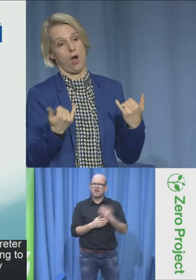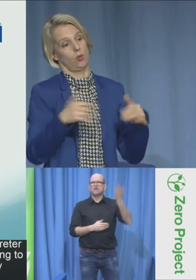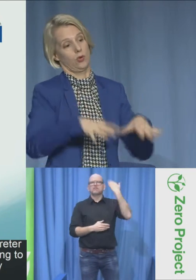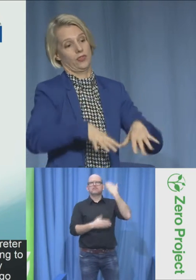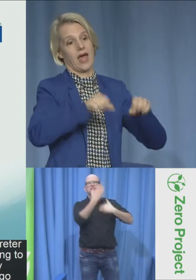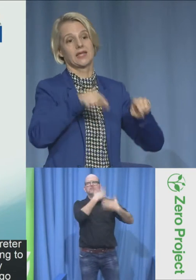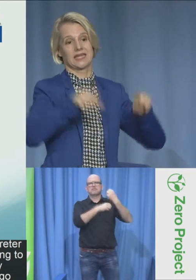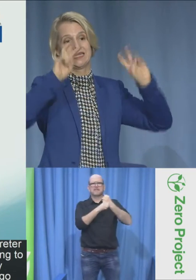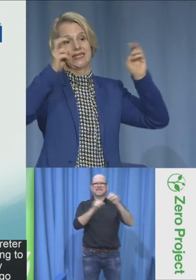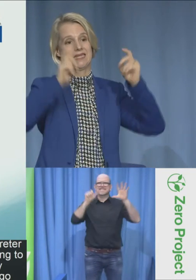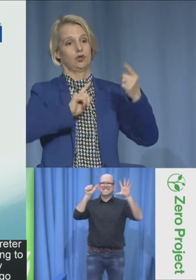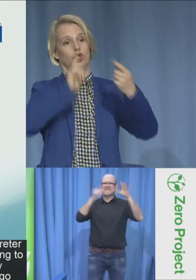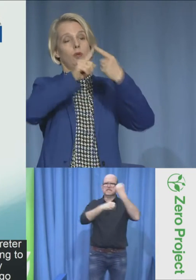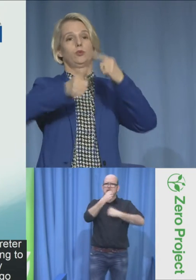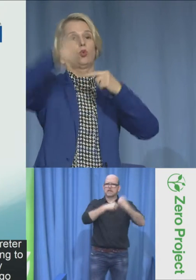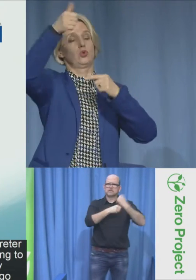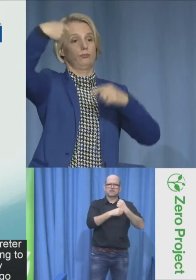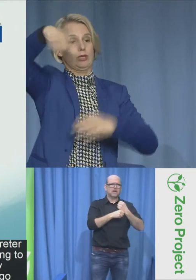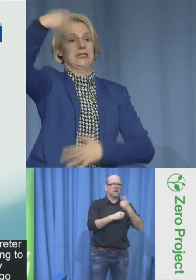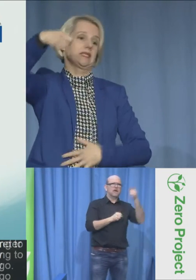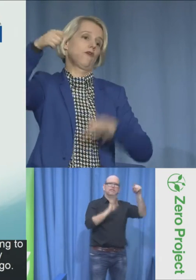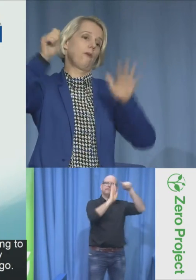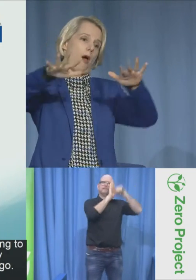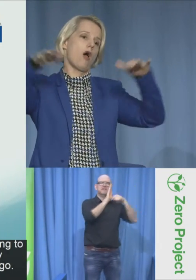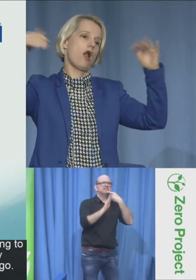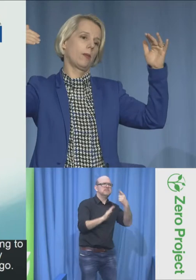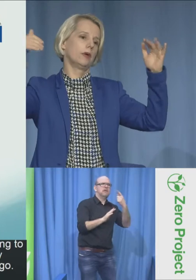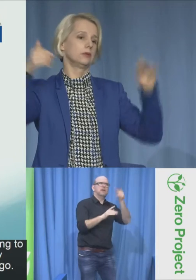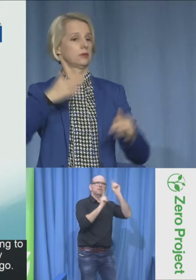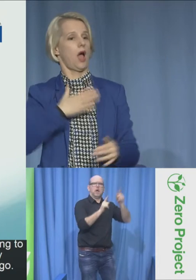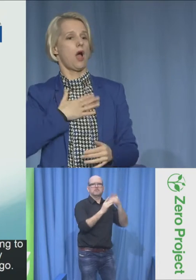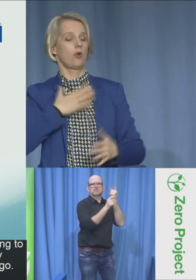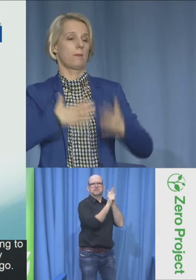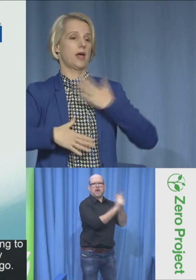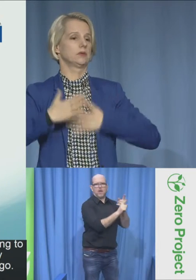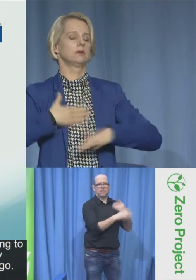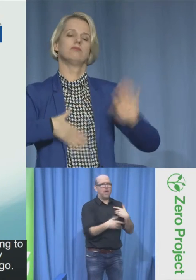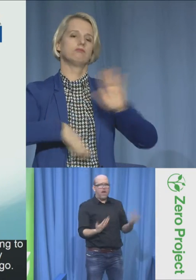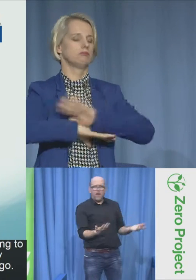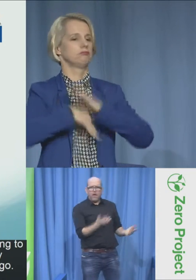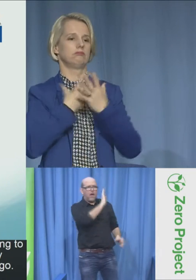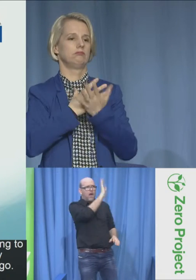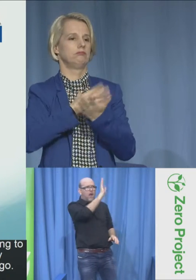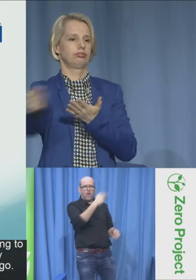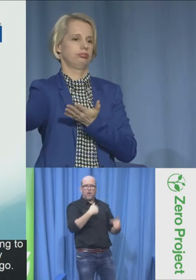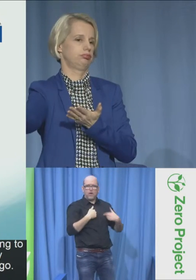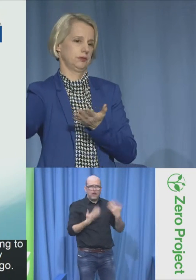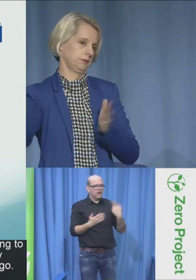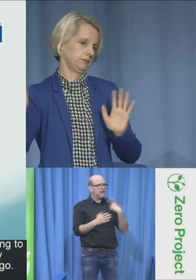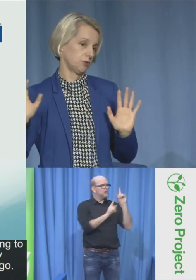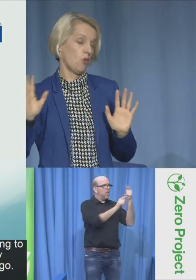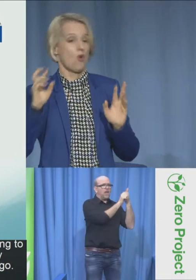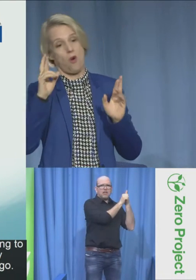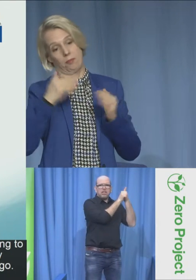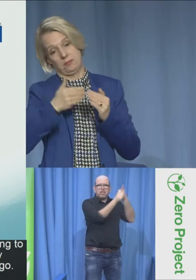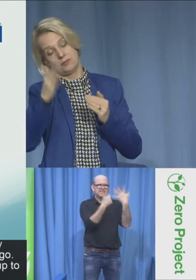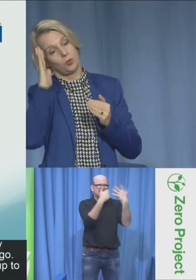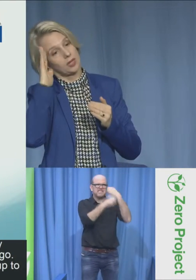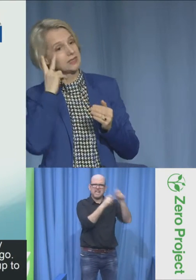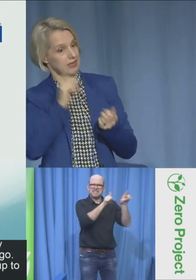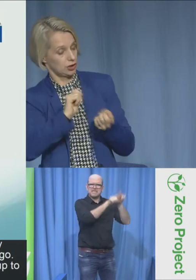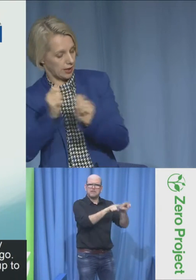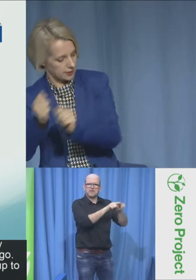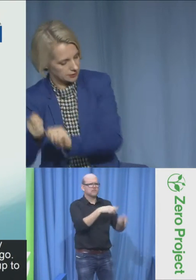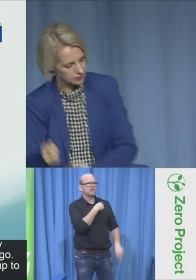that is not fair. So we're now taking this up to the president of the parliament and our patience has